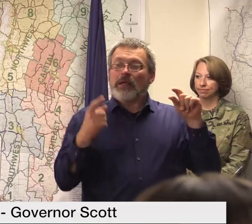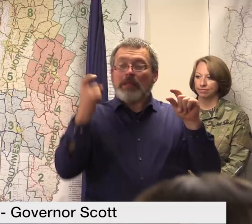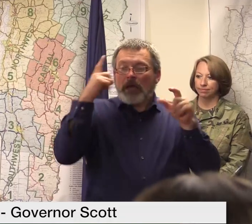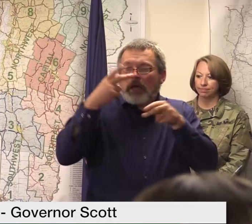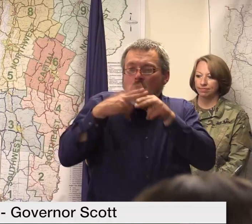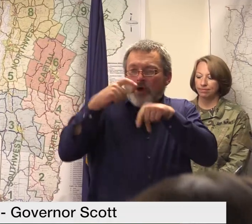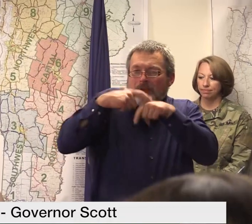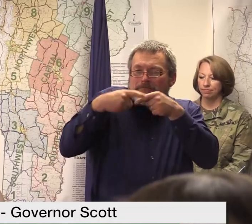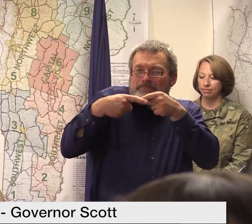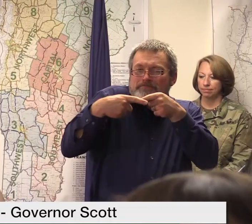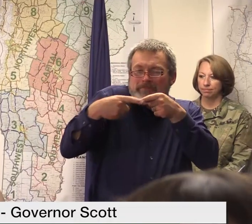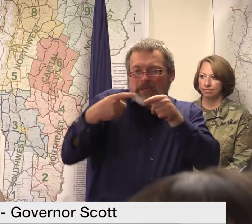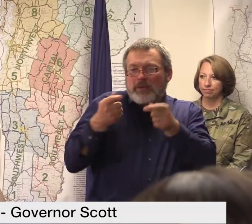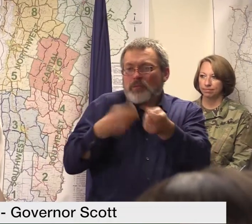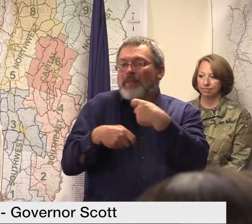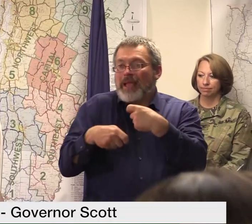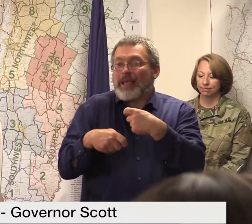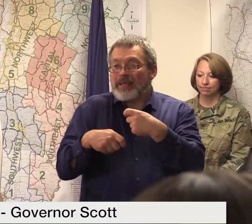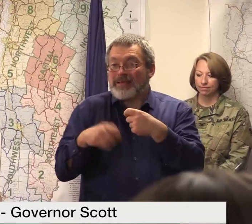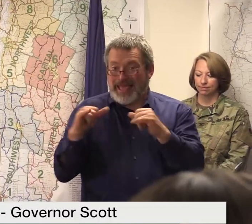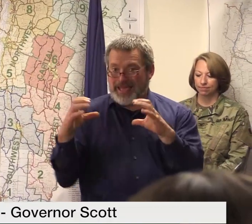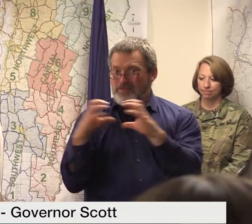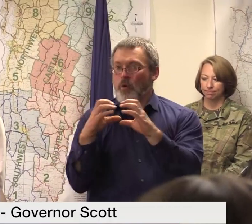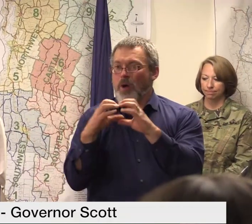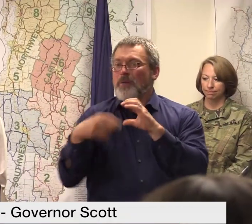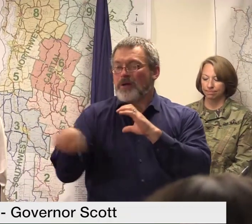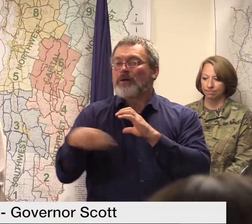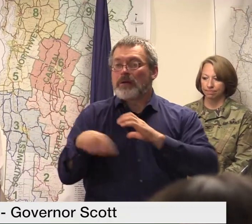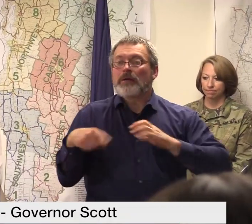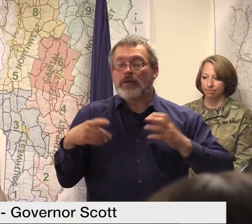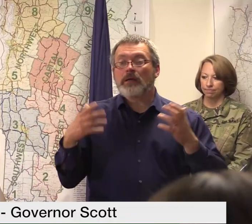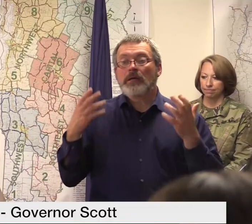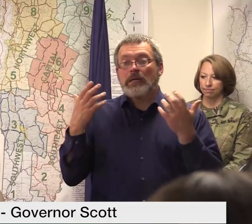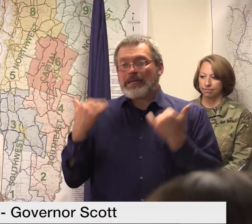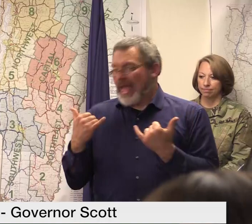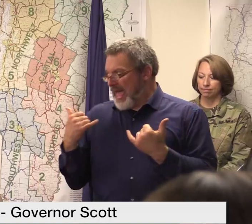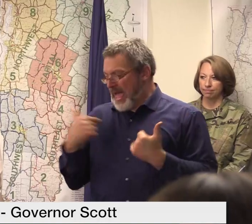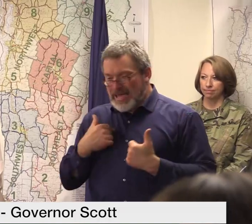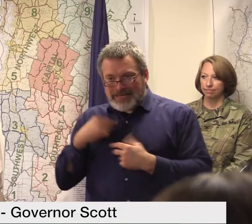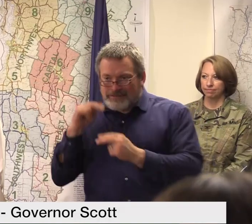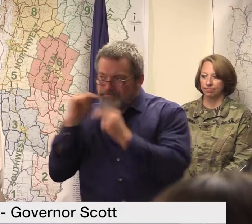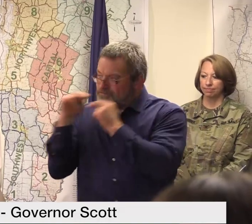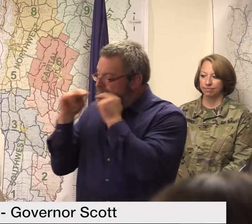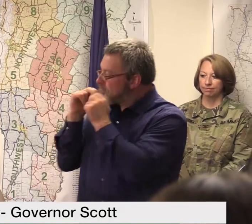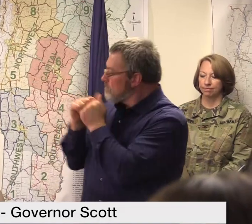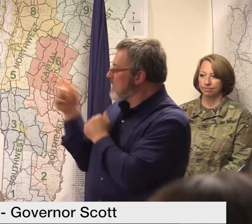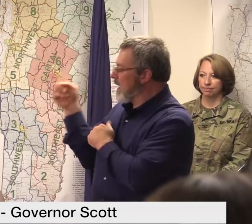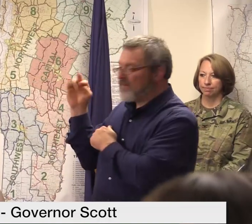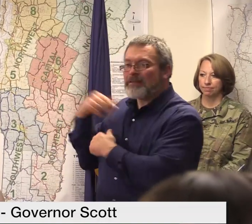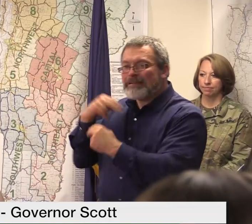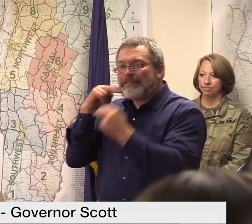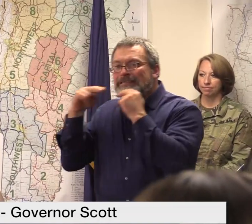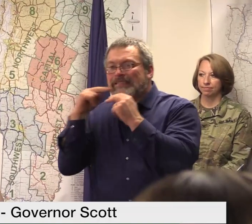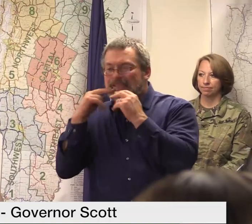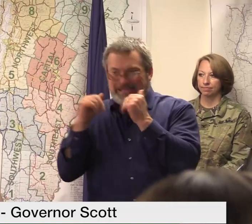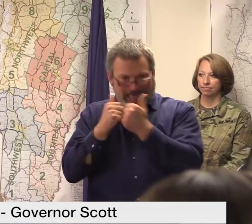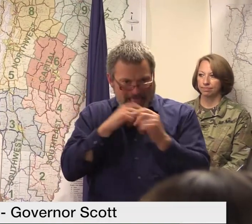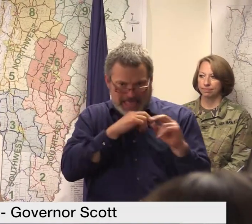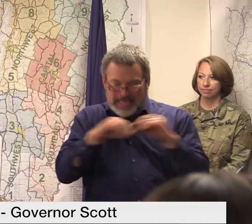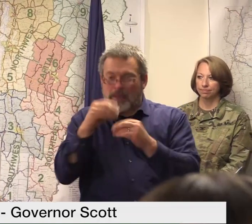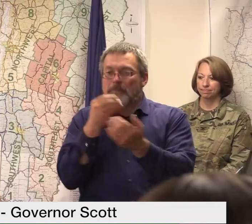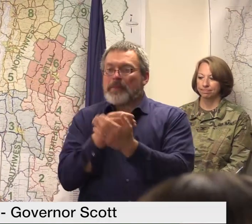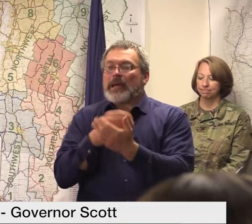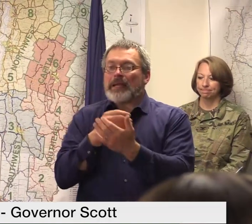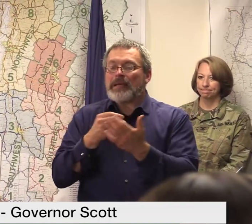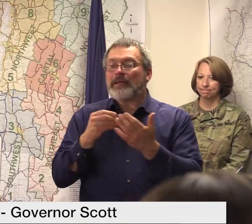and so forth of those homes that we are actively looking into and working with General